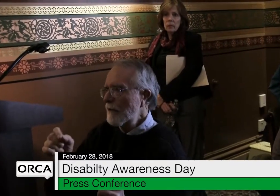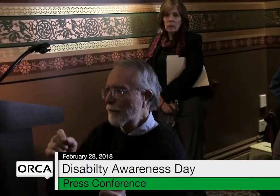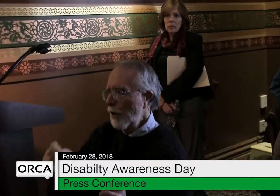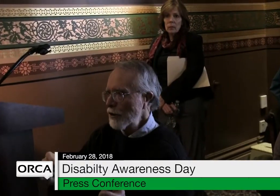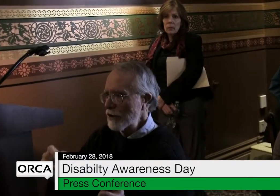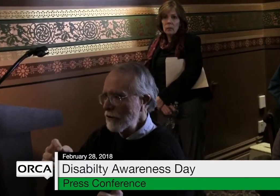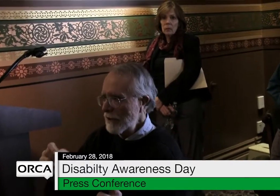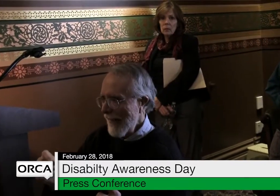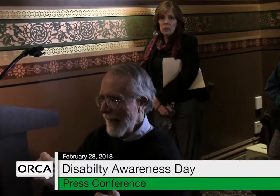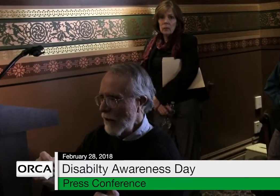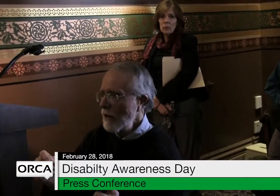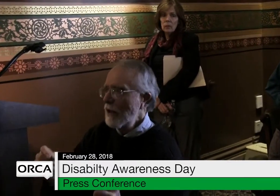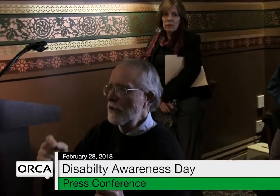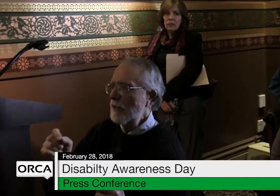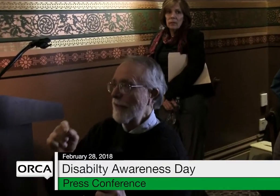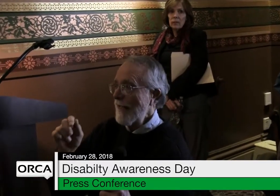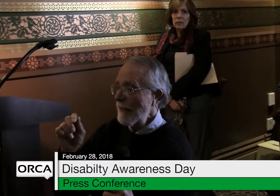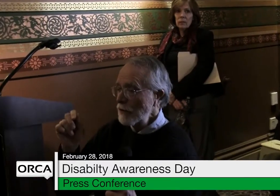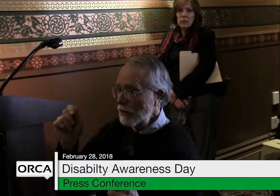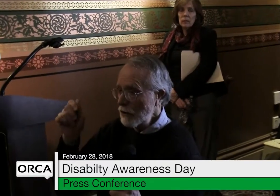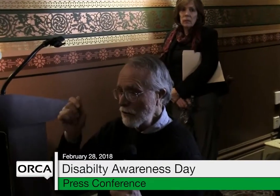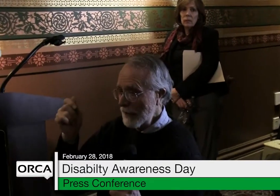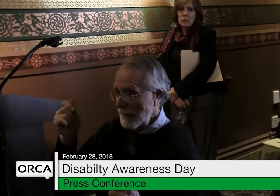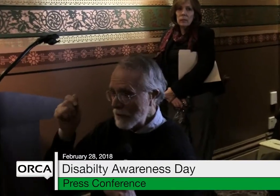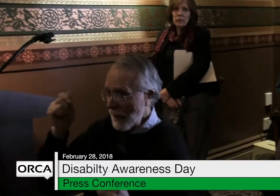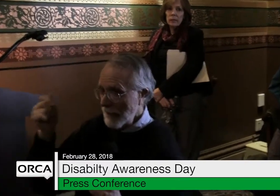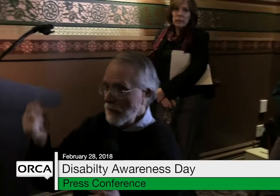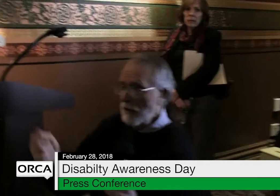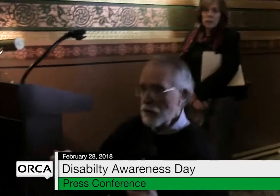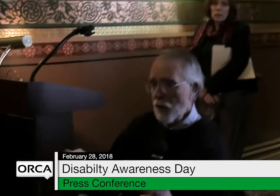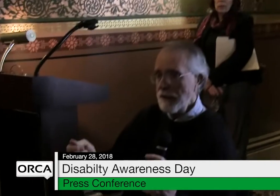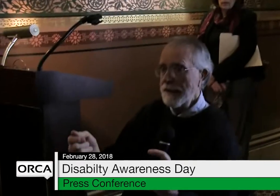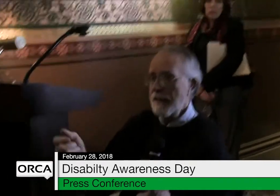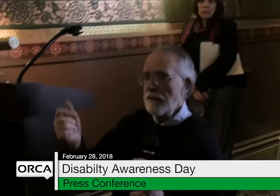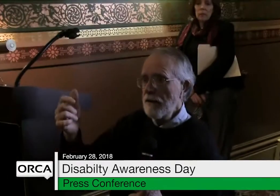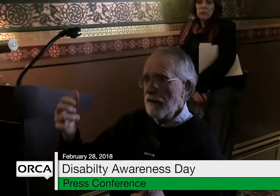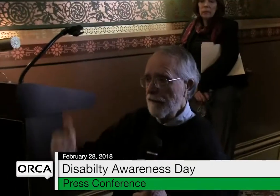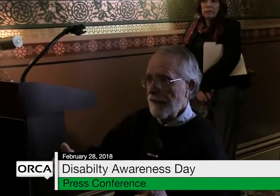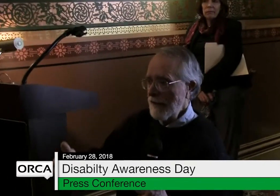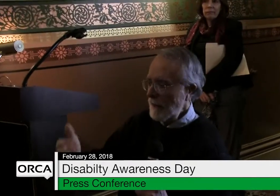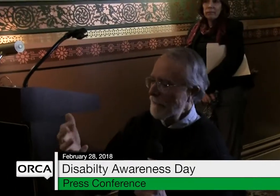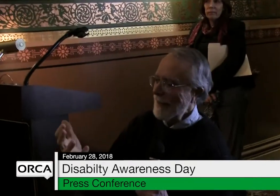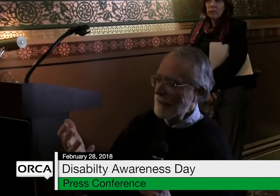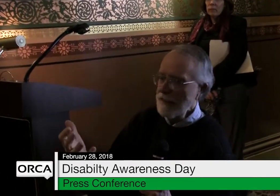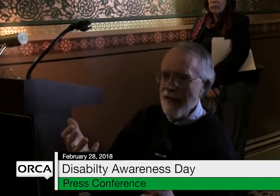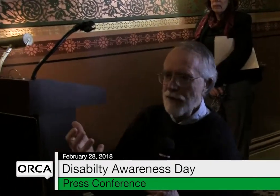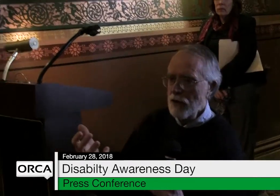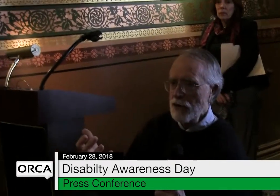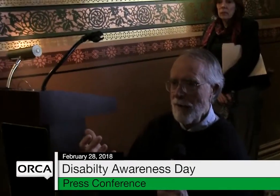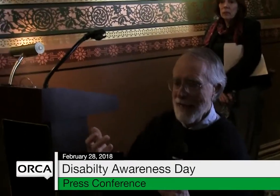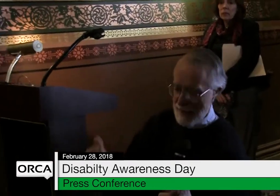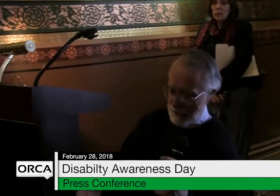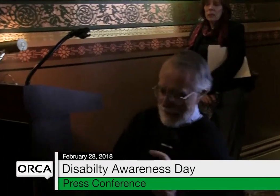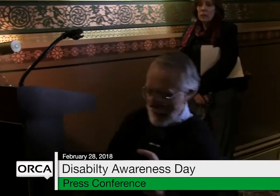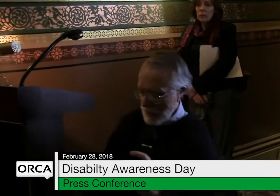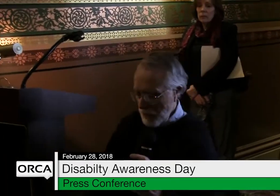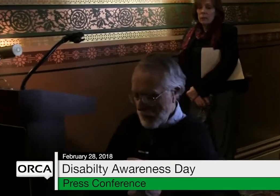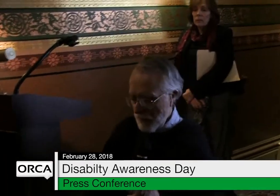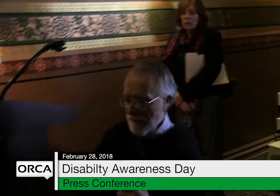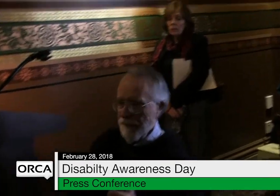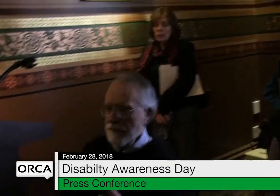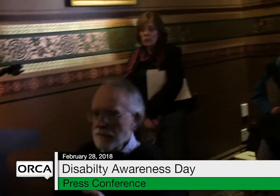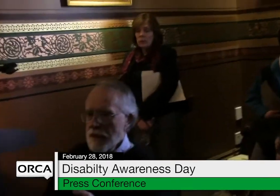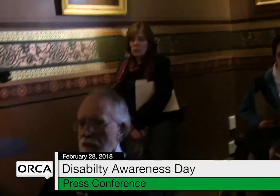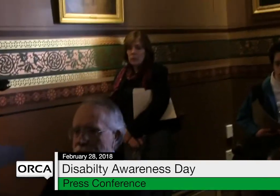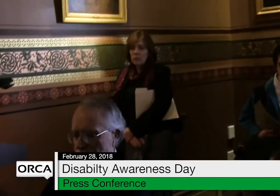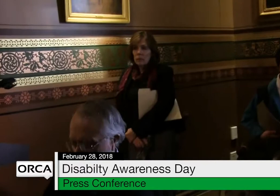needed personal care to be able to do things like toileting, feeding. If I didn't have the use of my hands, I got some